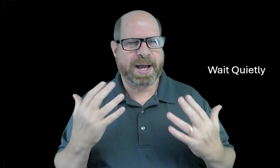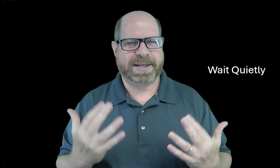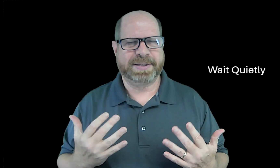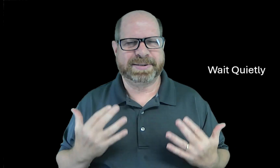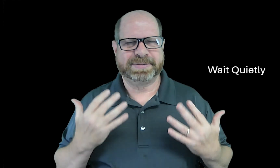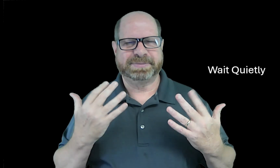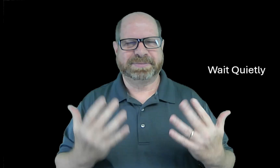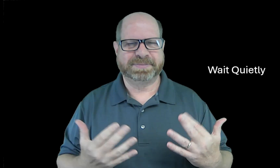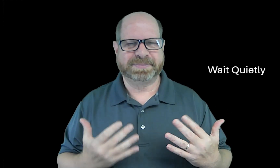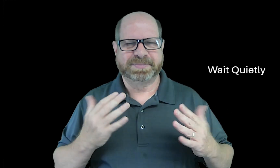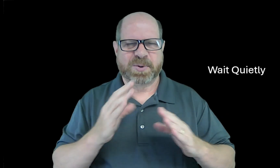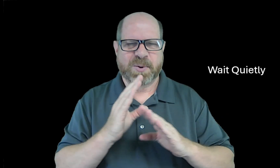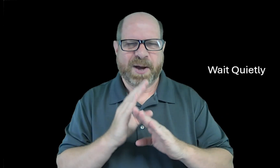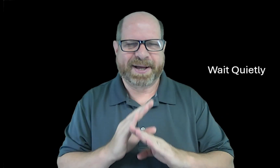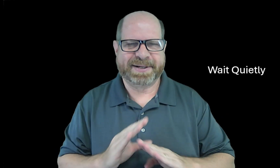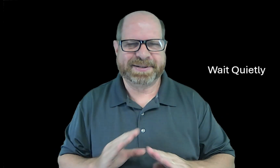Wait quietly.